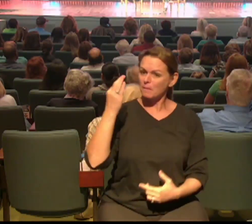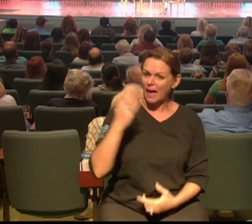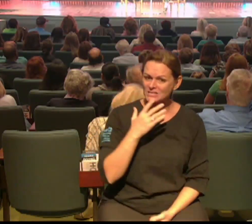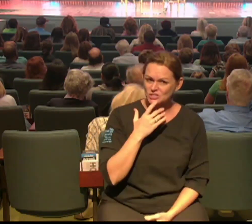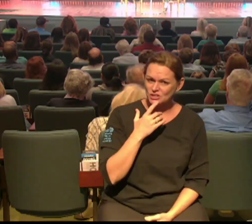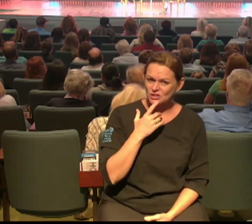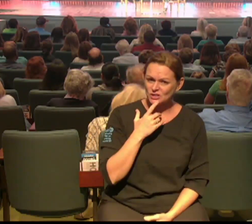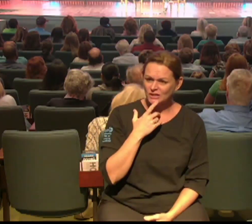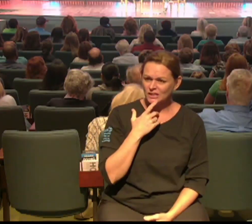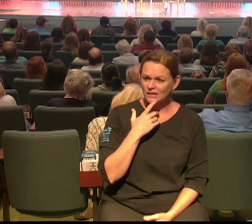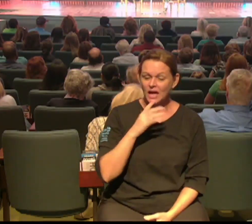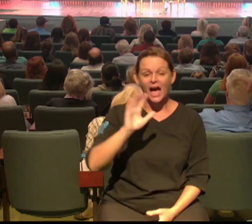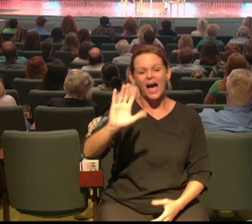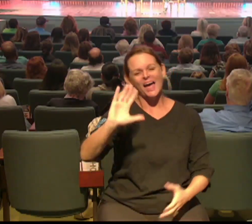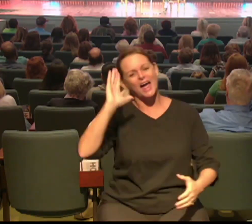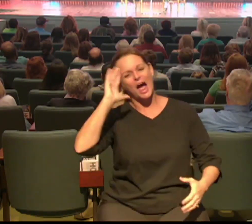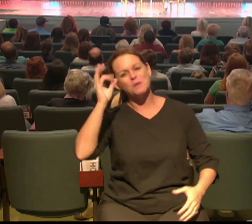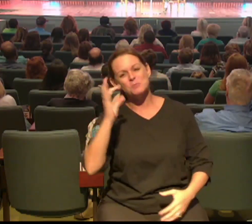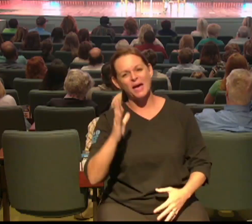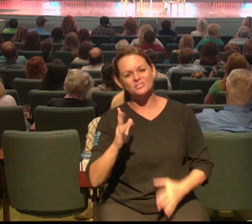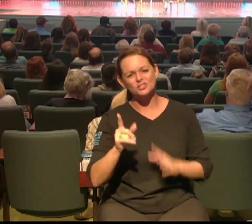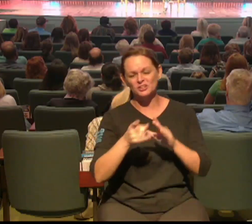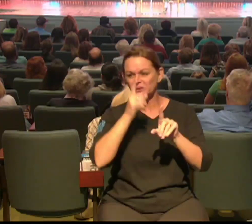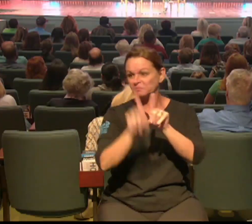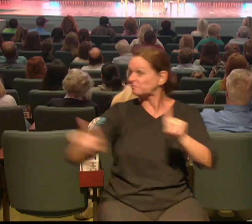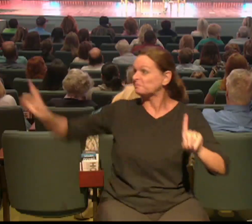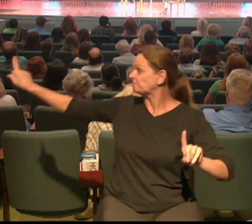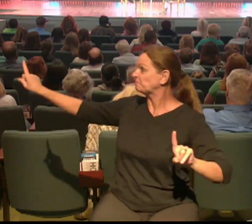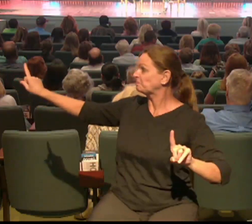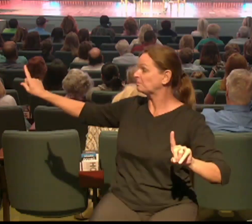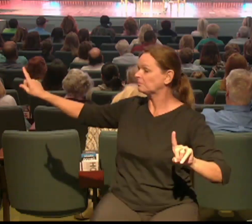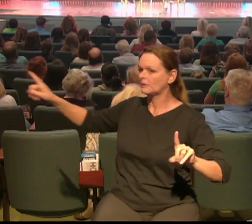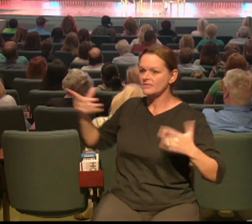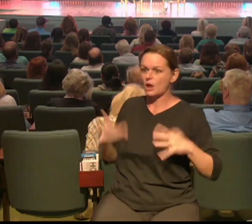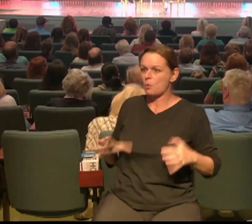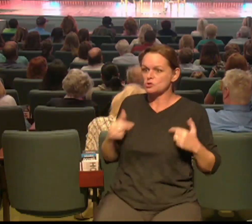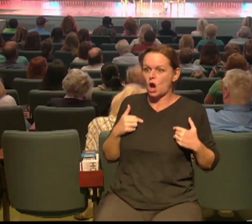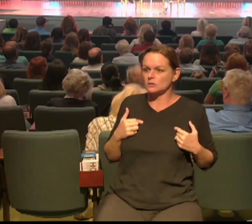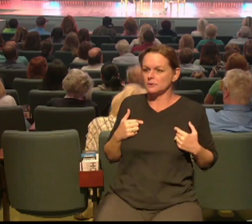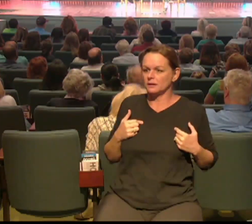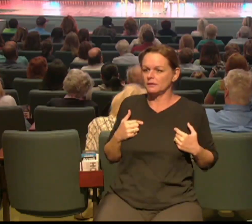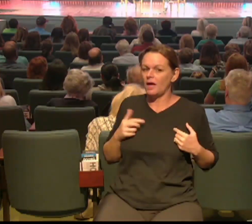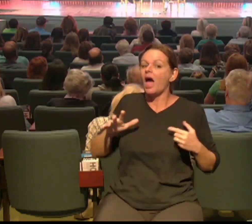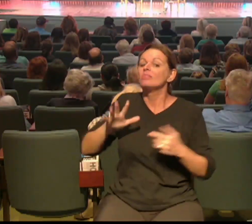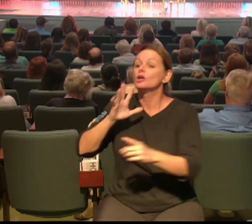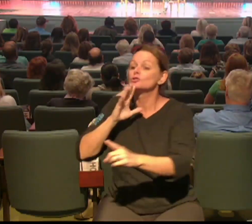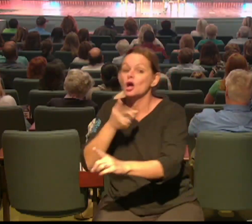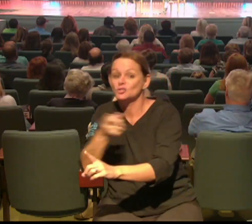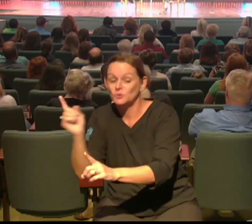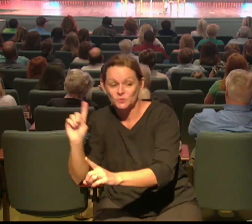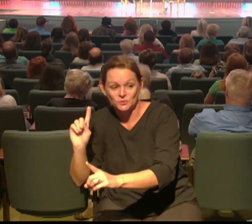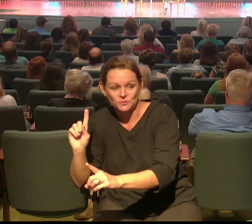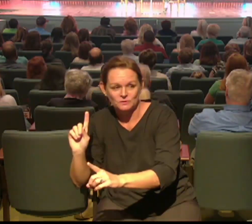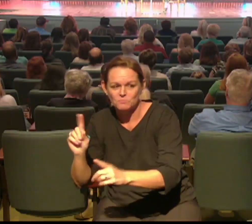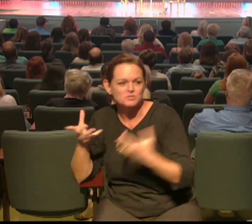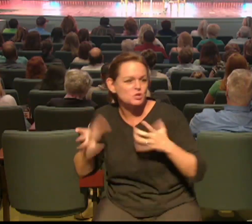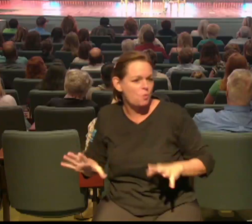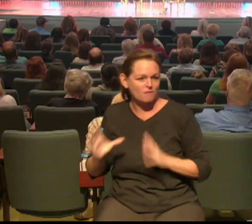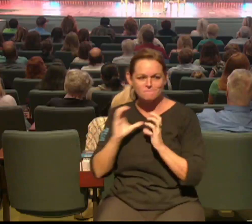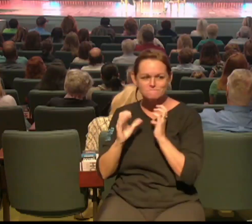run for the hills I mean they're like I gotta get another drink conversation killer it's over right there and so you've